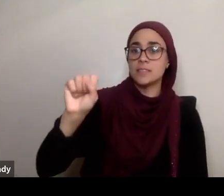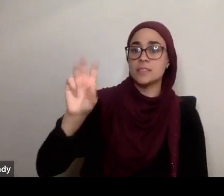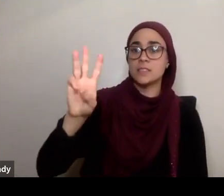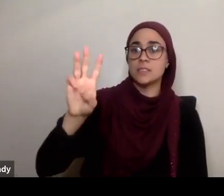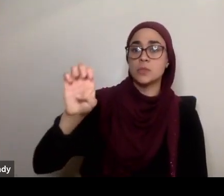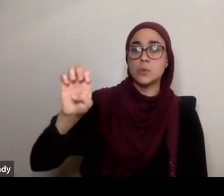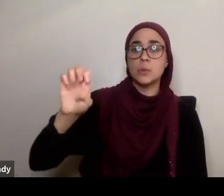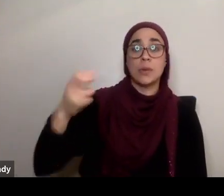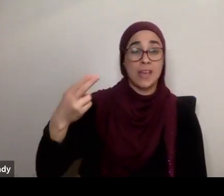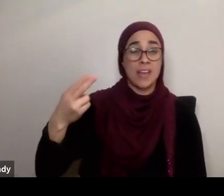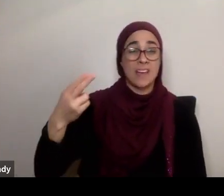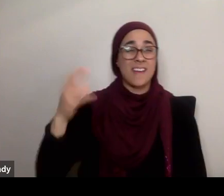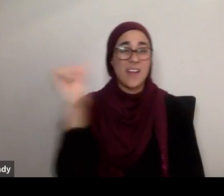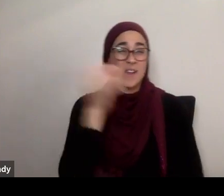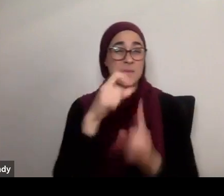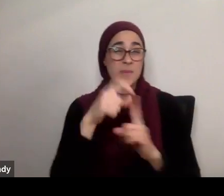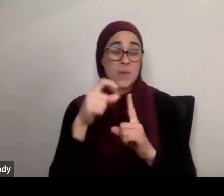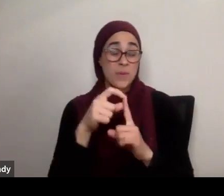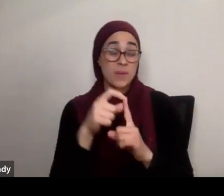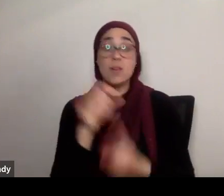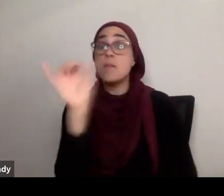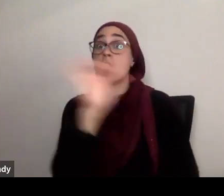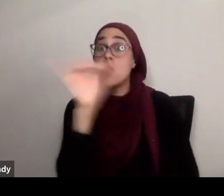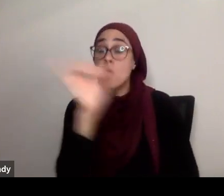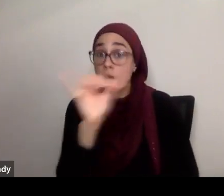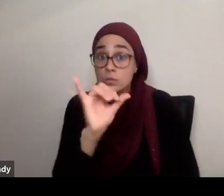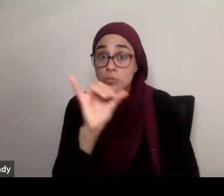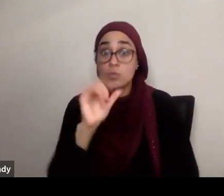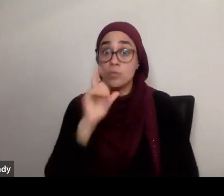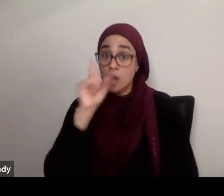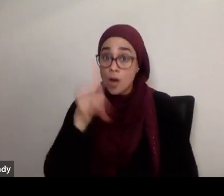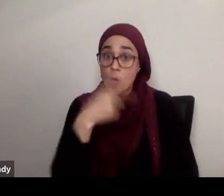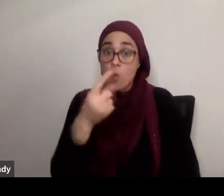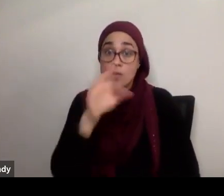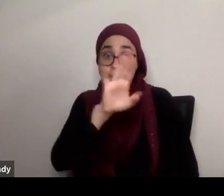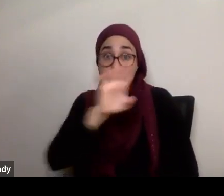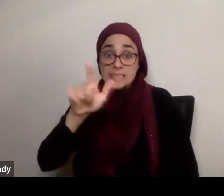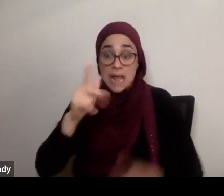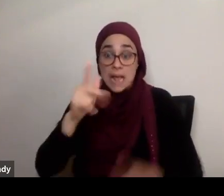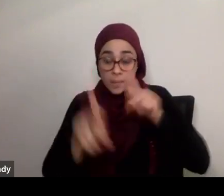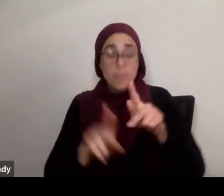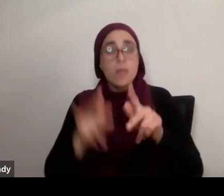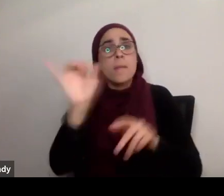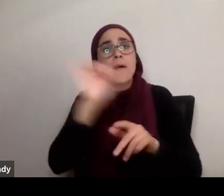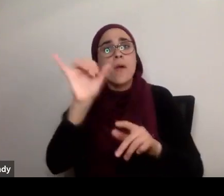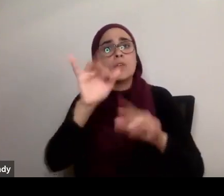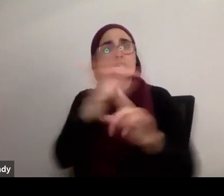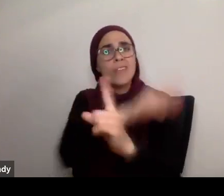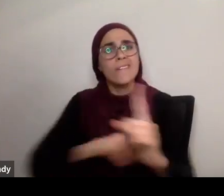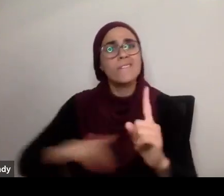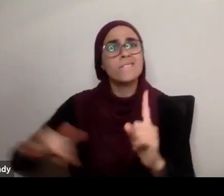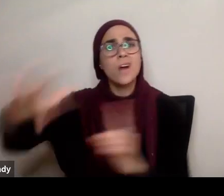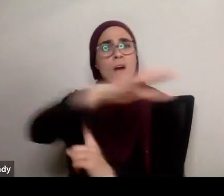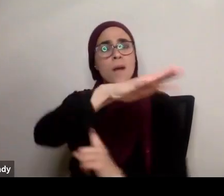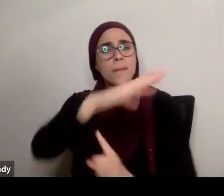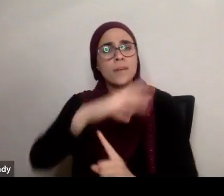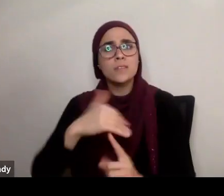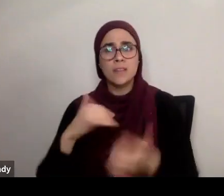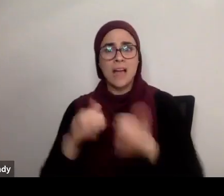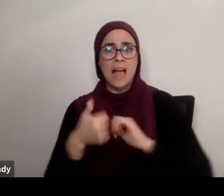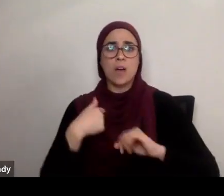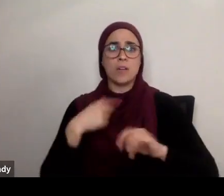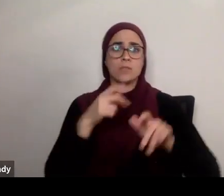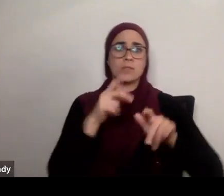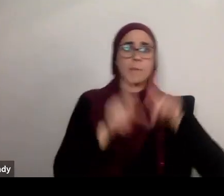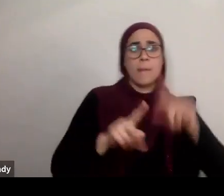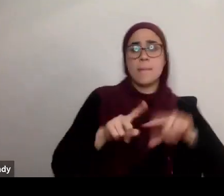across species. Like basically, when you have symbiotic relationships, where beings depend on one another, and everything is basically a part of a larger